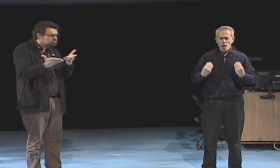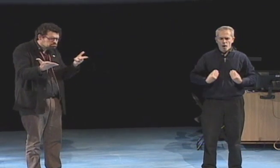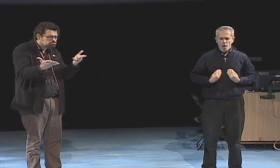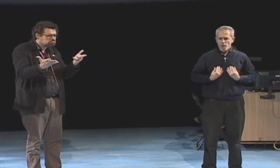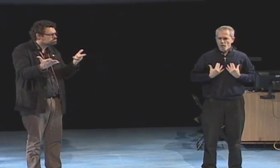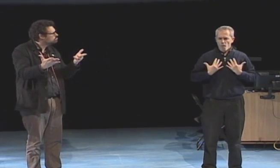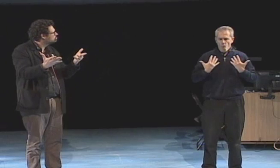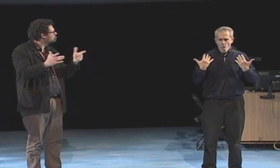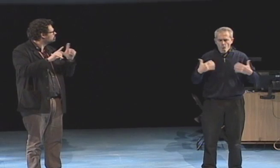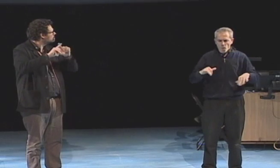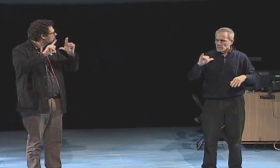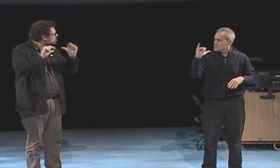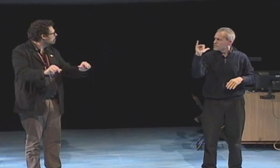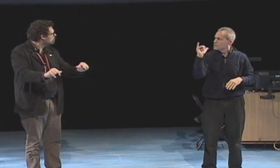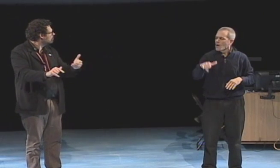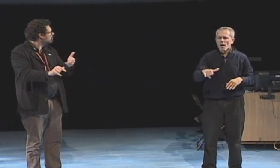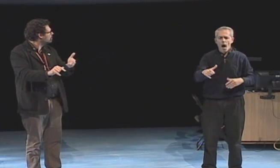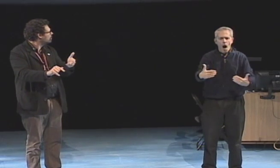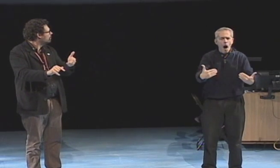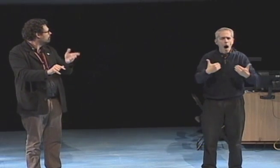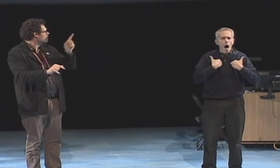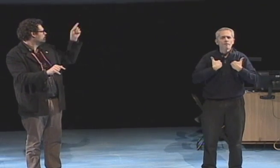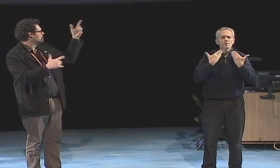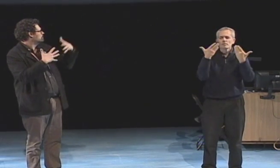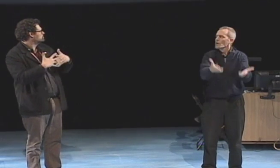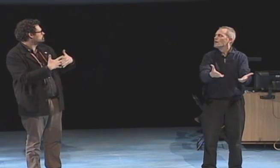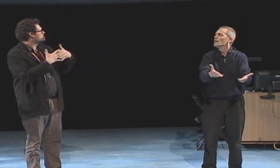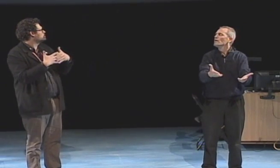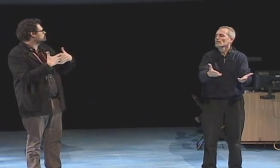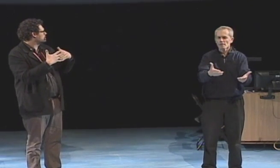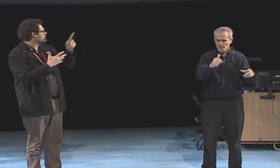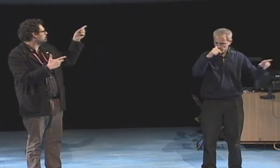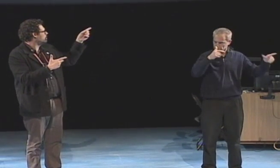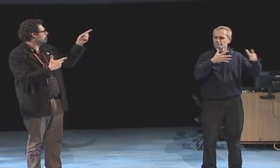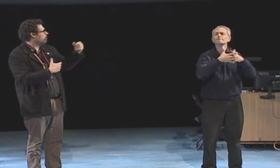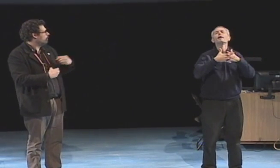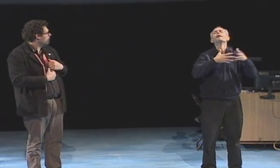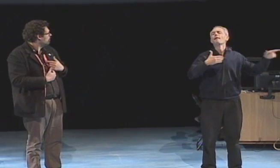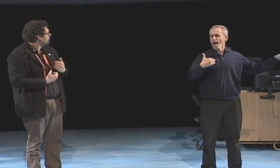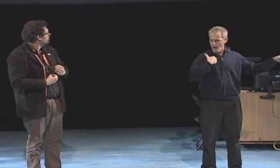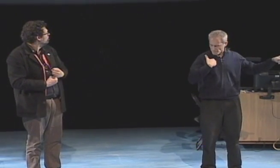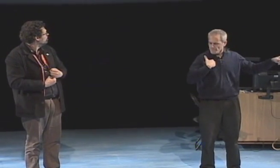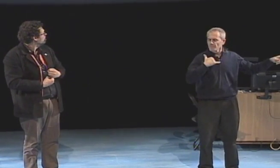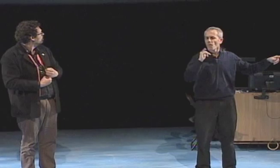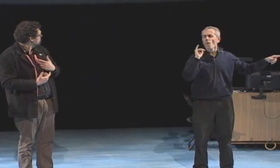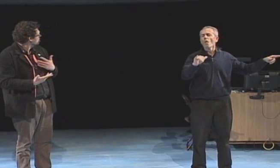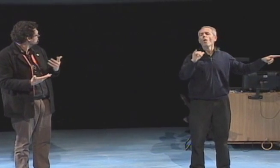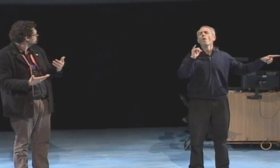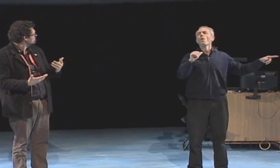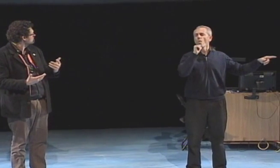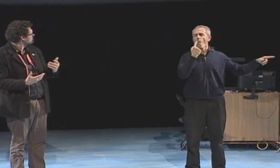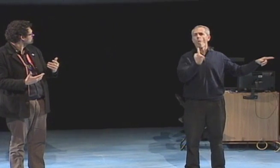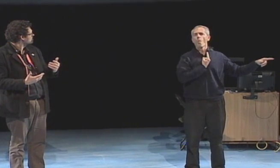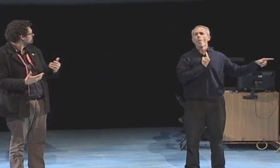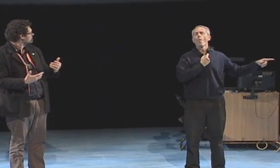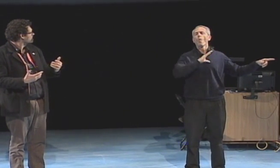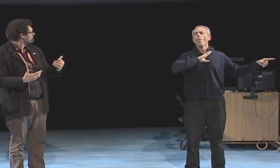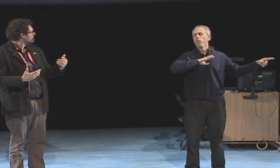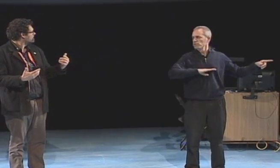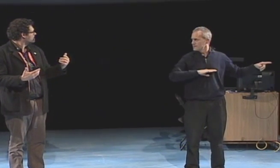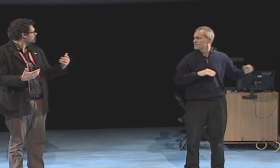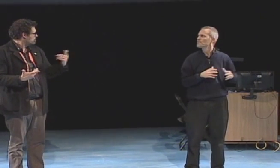and I was inspired to find so much material America had